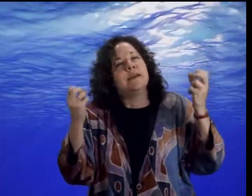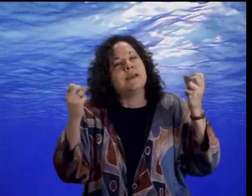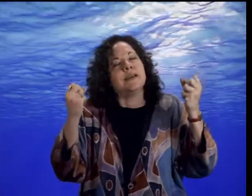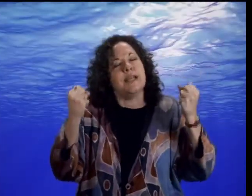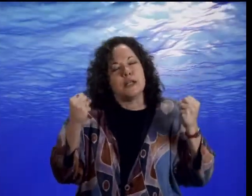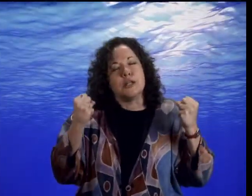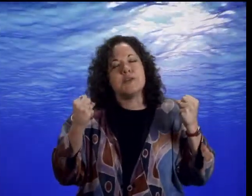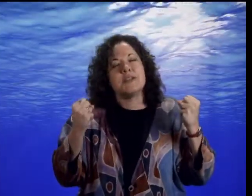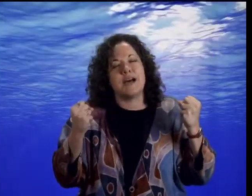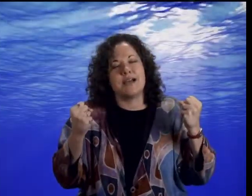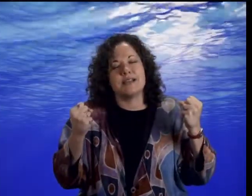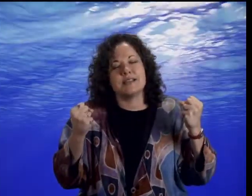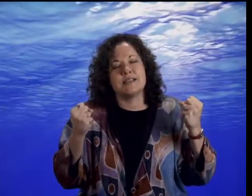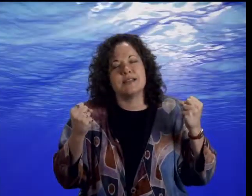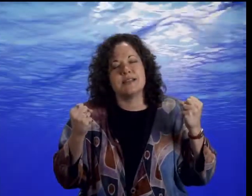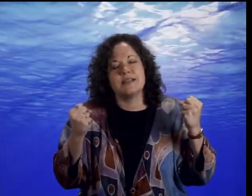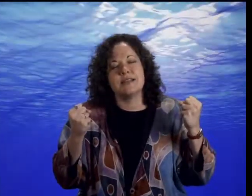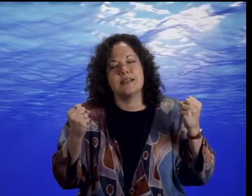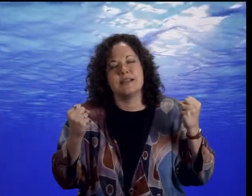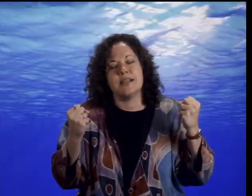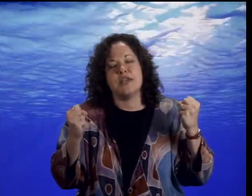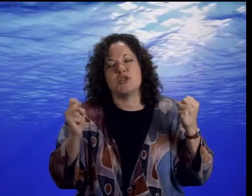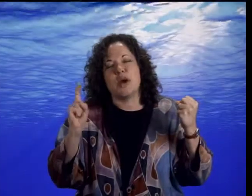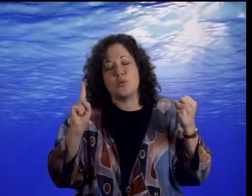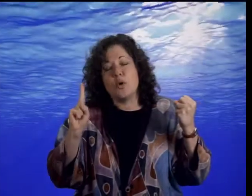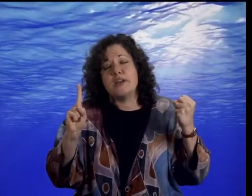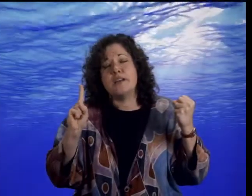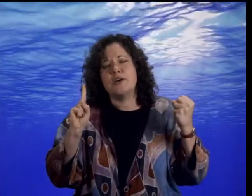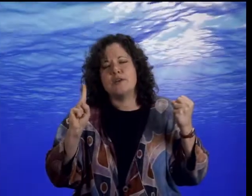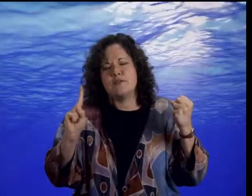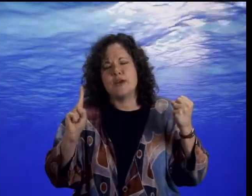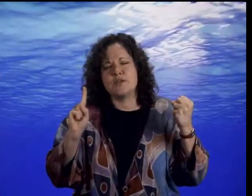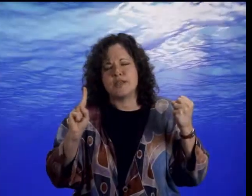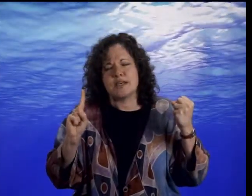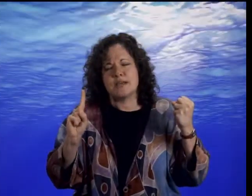He closed his eyes and he tried one final time.